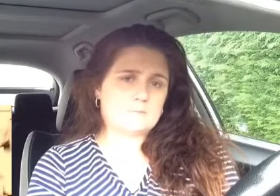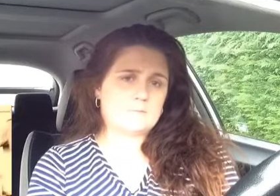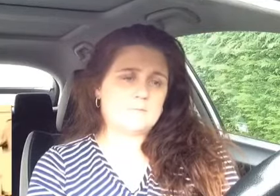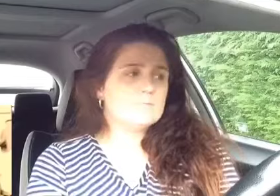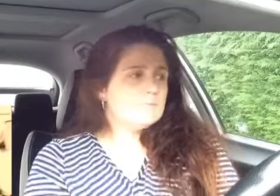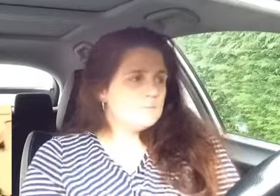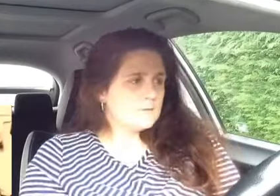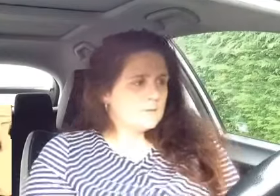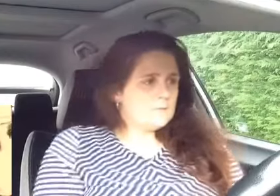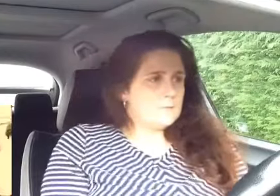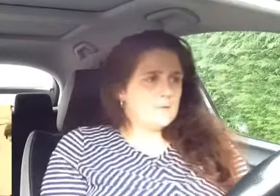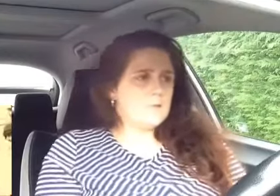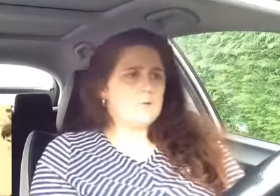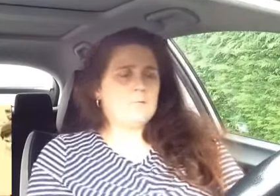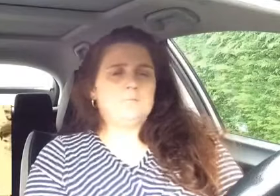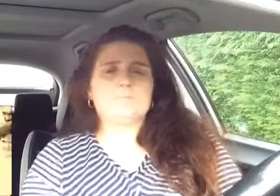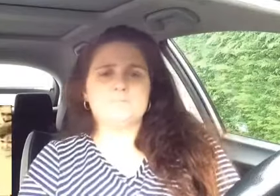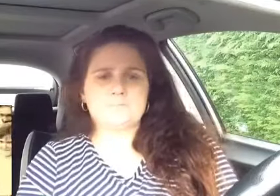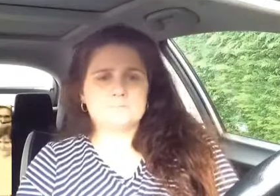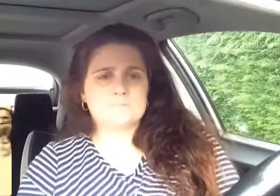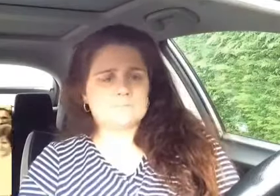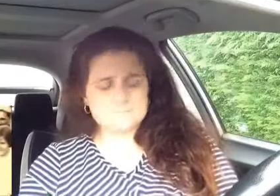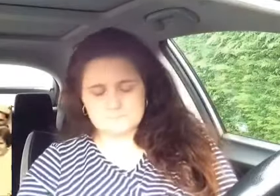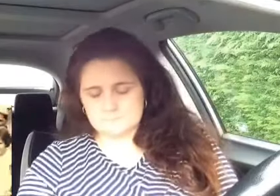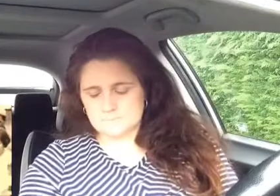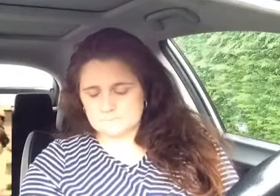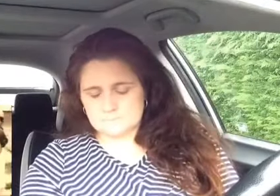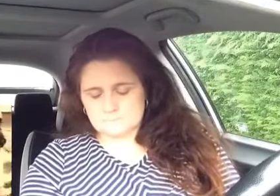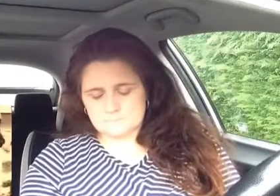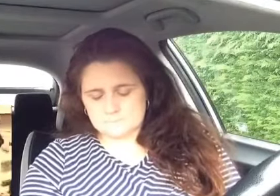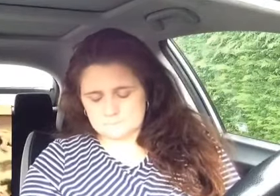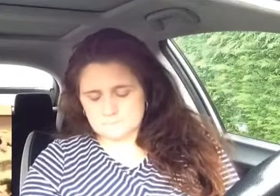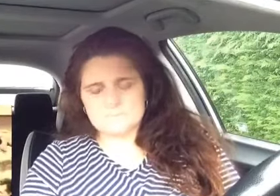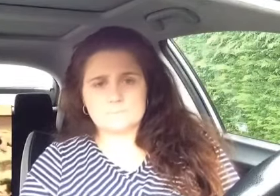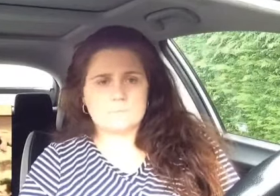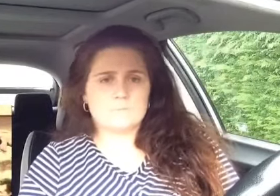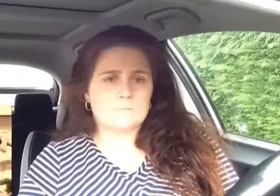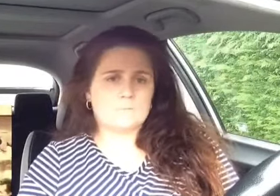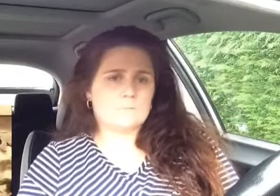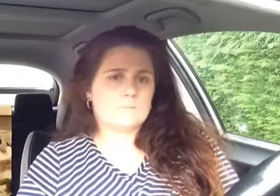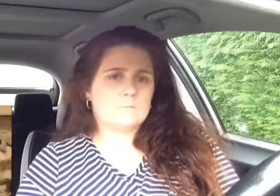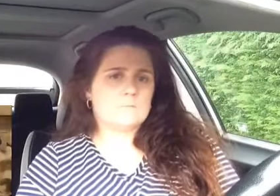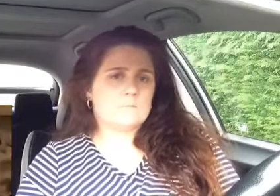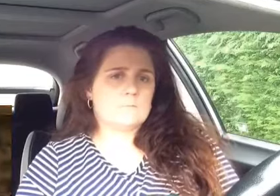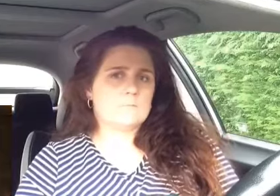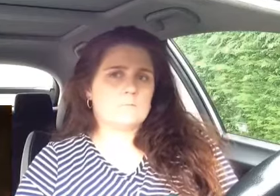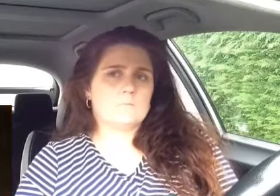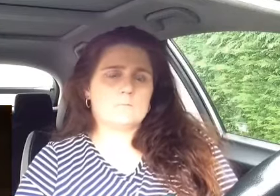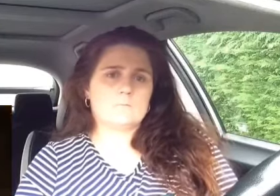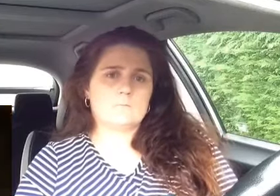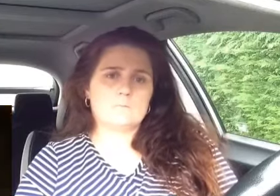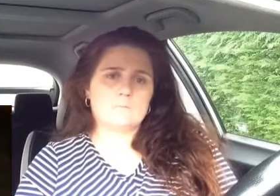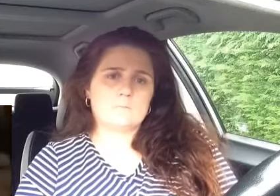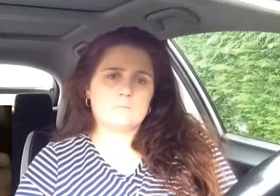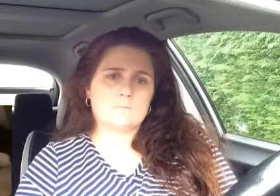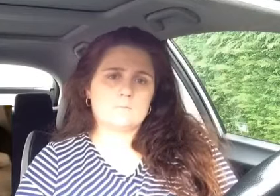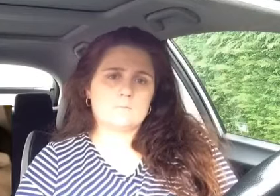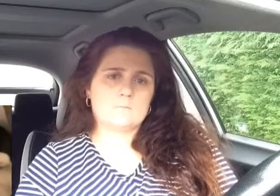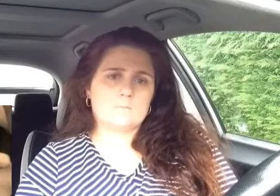future and anyone who tells you different is a fucking lethargic devil I don't look at a few token latinos and black people in the